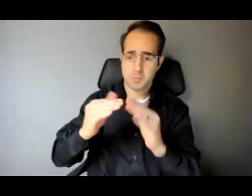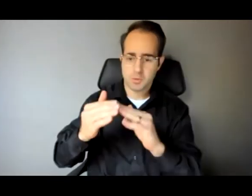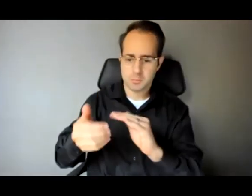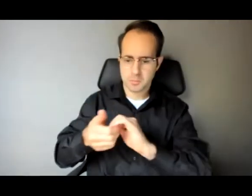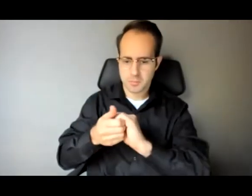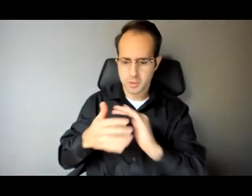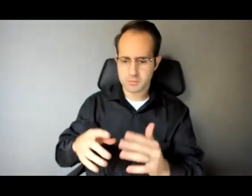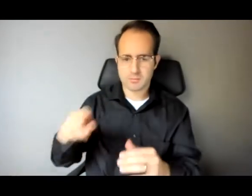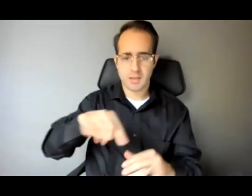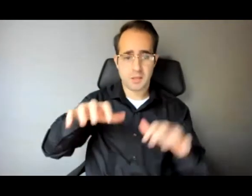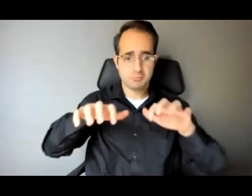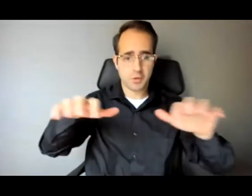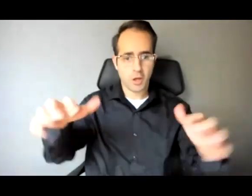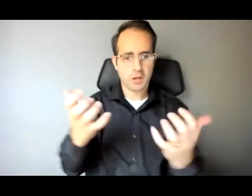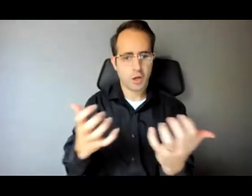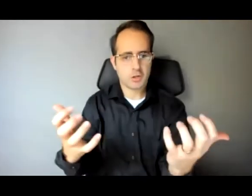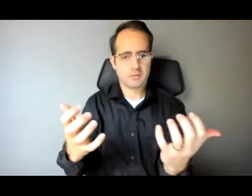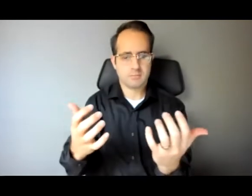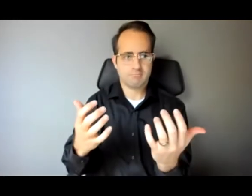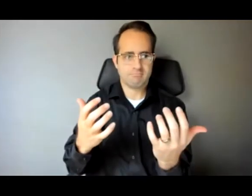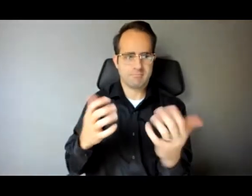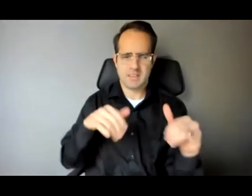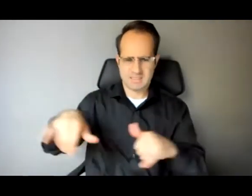to say your message is powerful